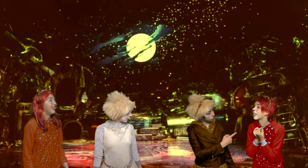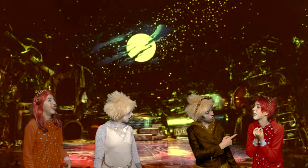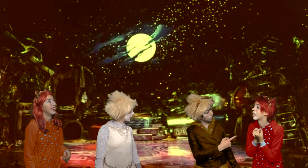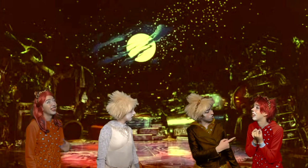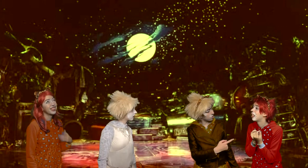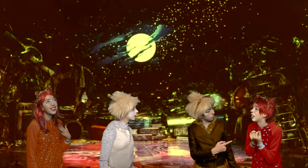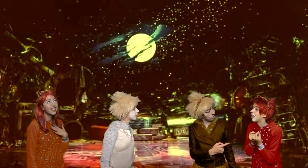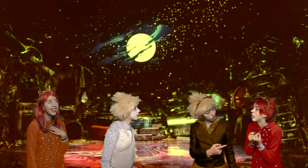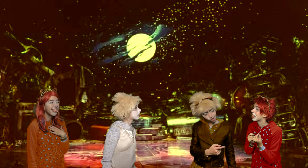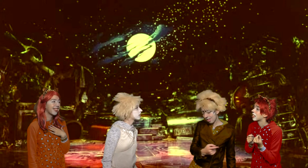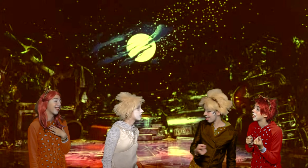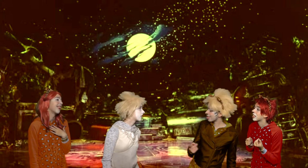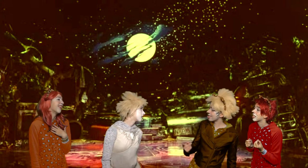doing anything